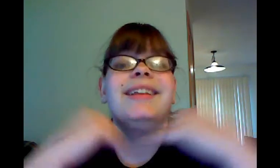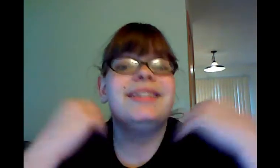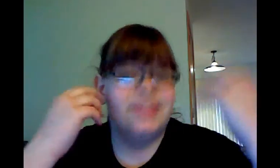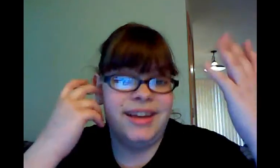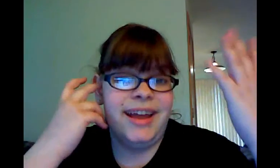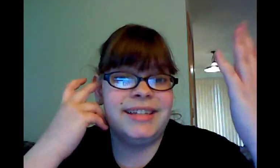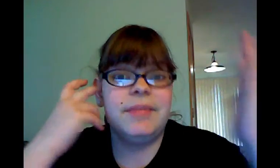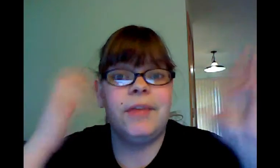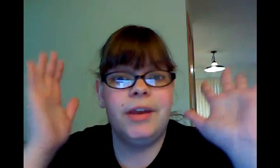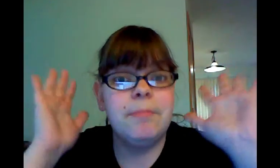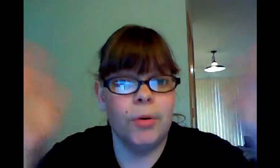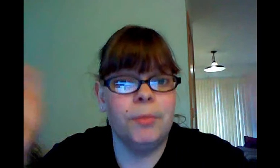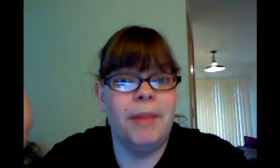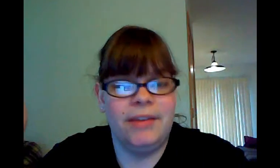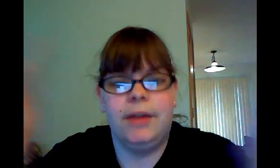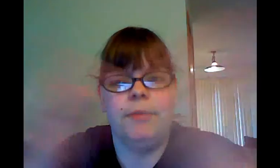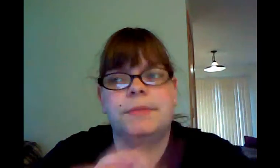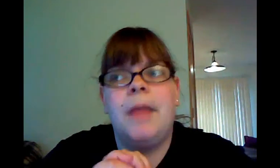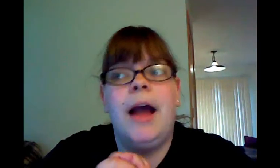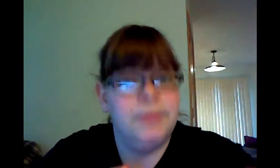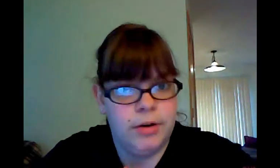Seriously guys, if you're getting bored with my videos, I'm sorry.